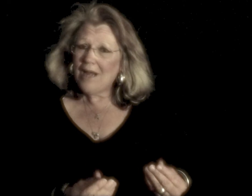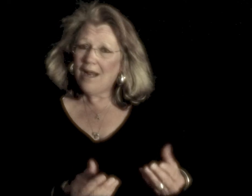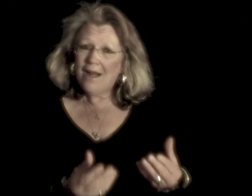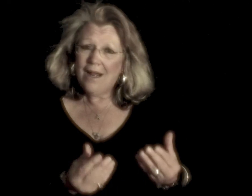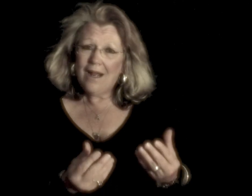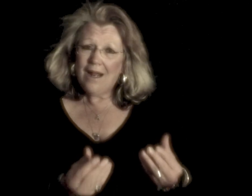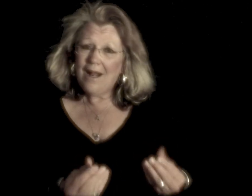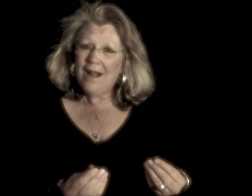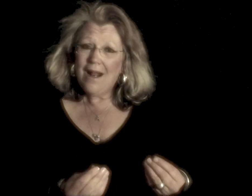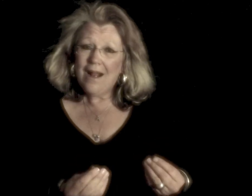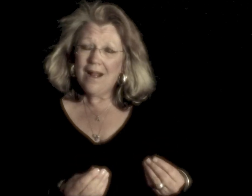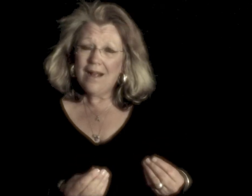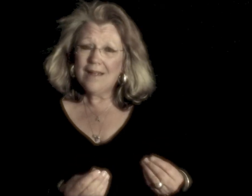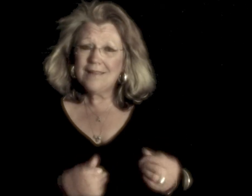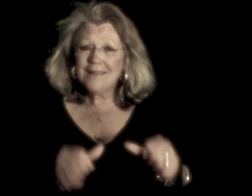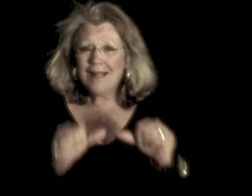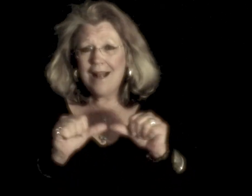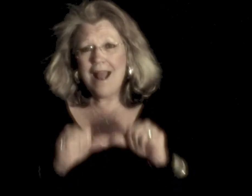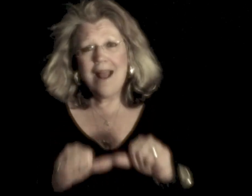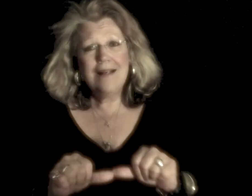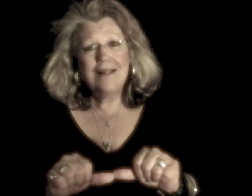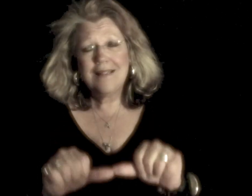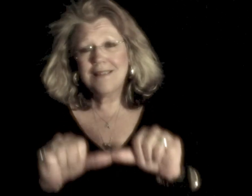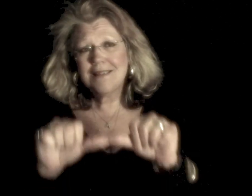best and best.